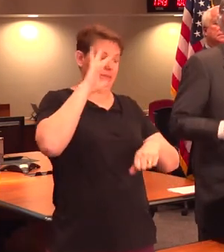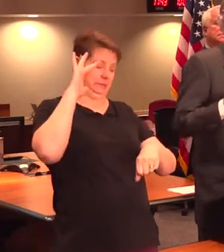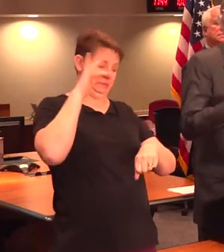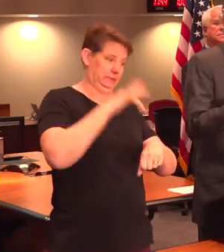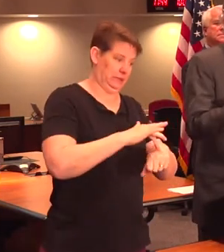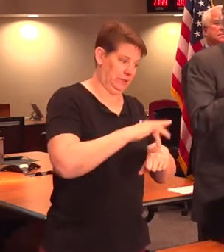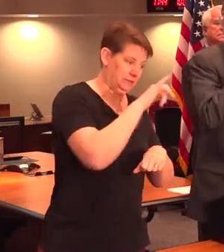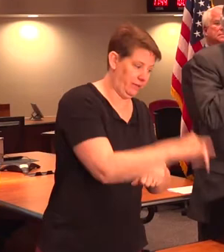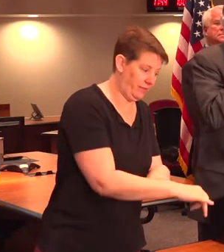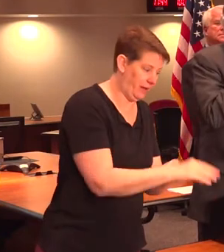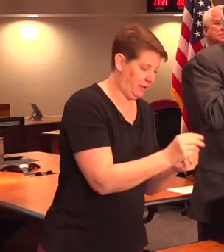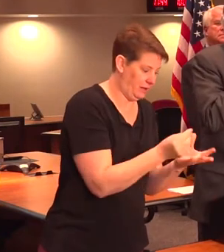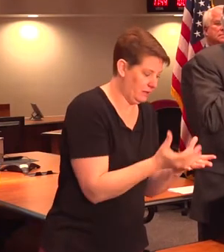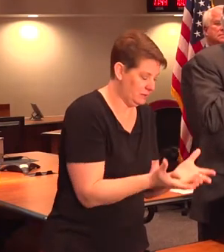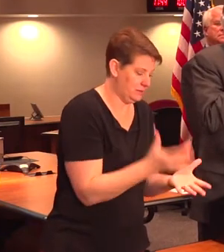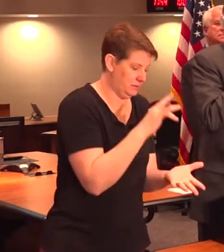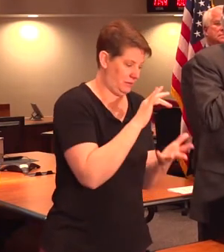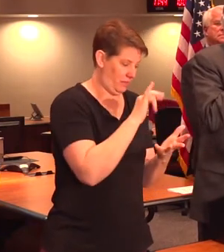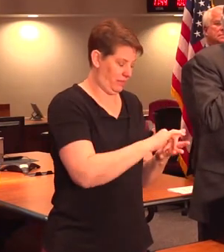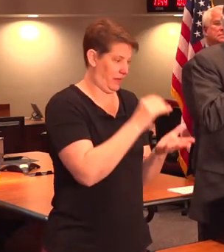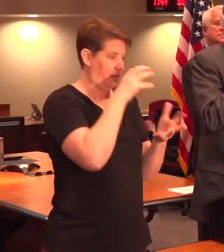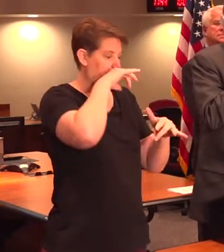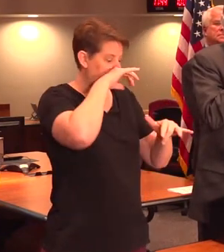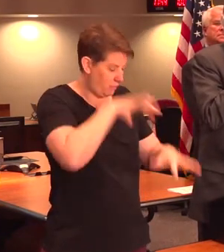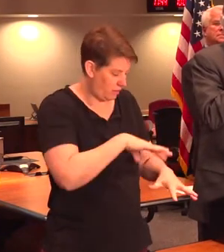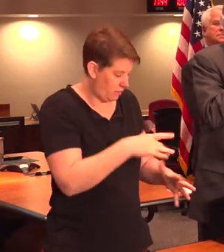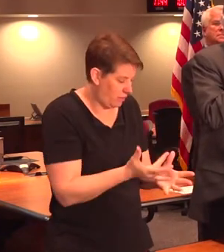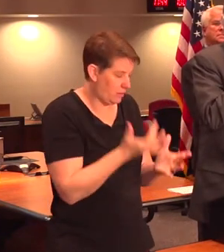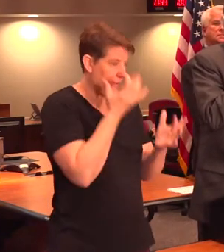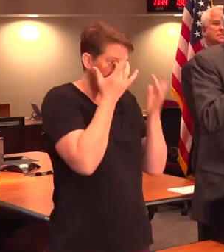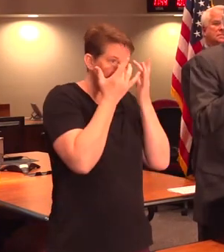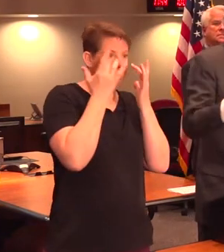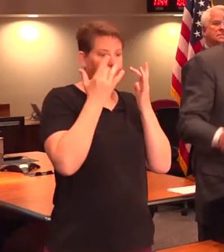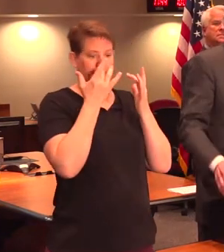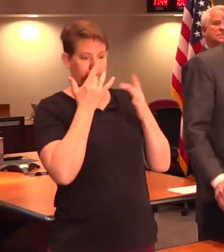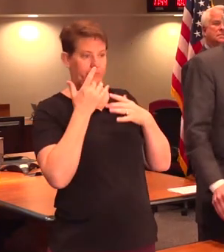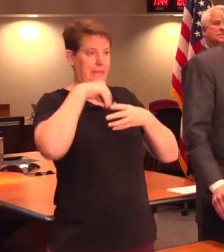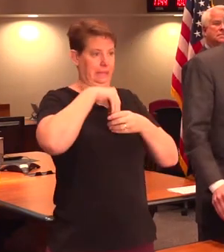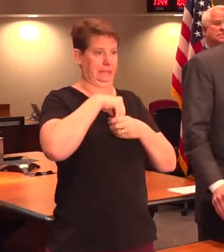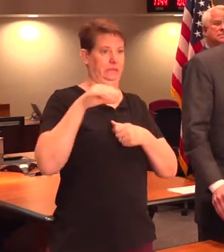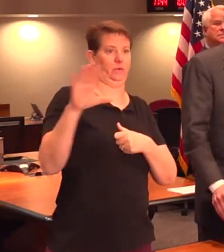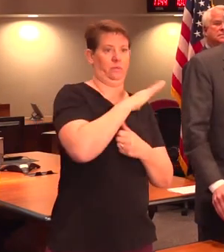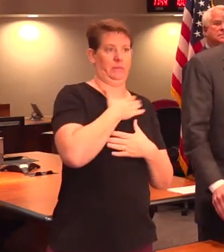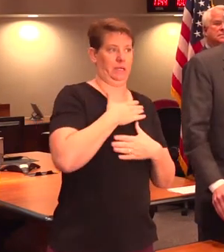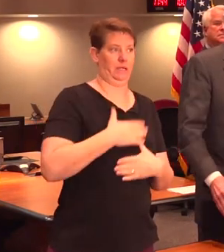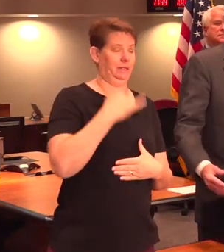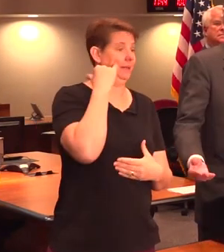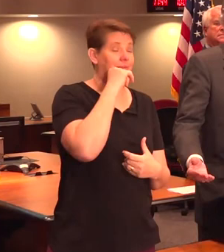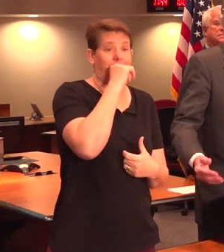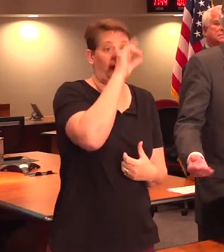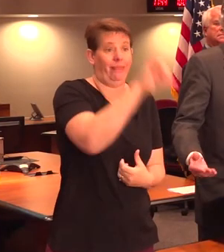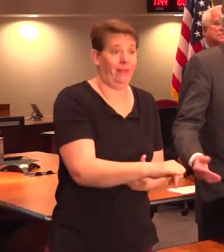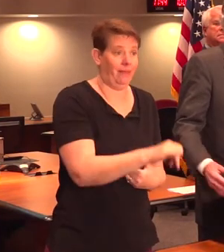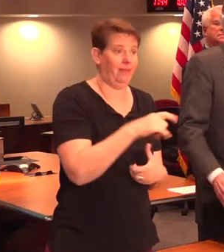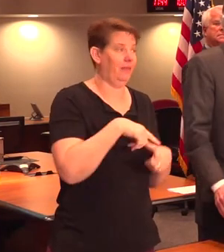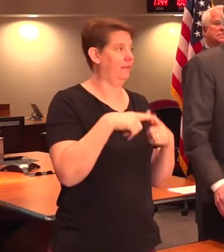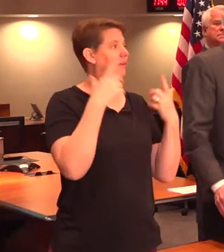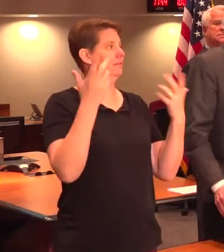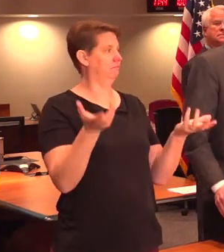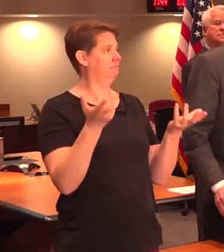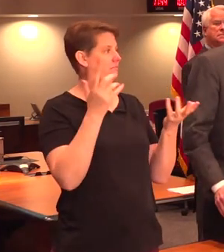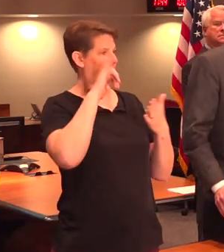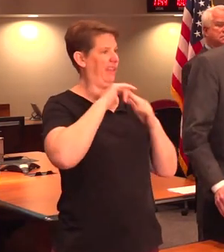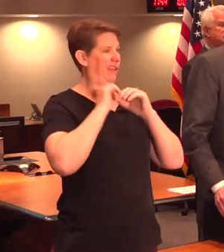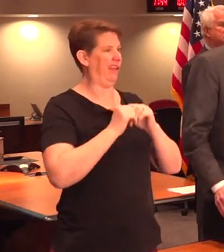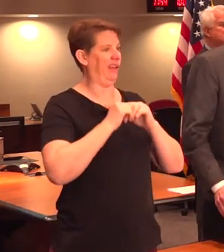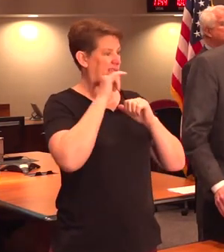and somehow get those droplets in your eyes, your nose, or your mouth. And if you don't do that, then that is the way that